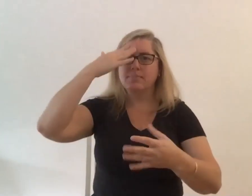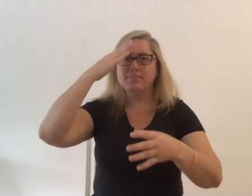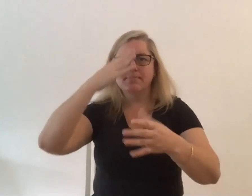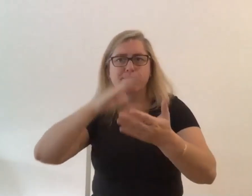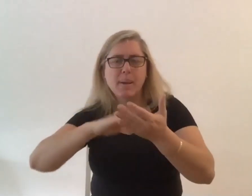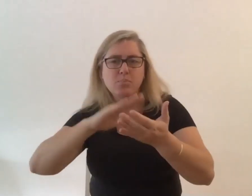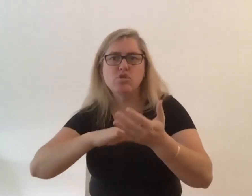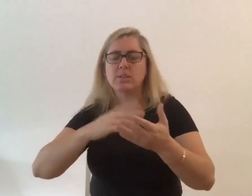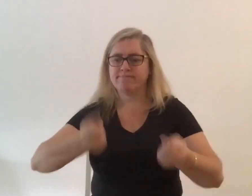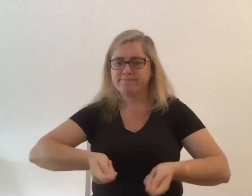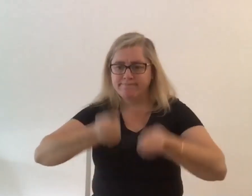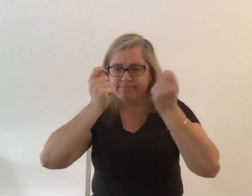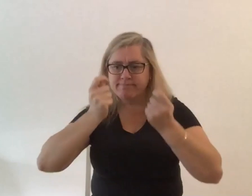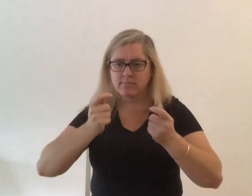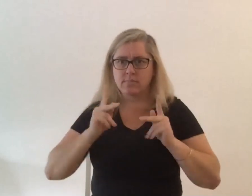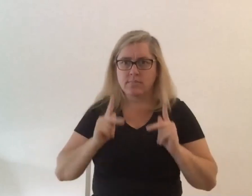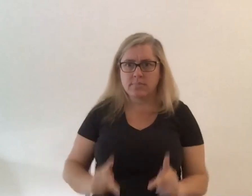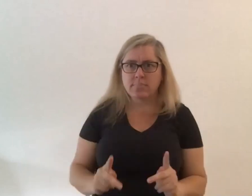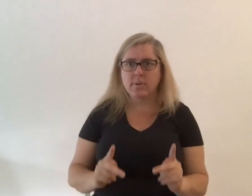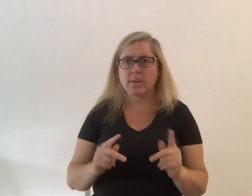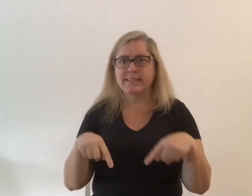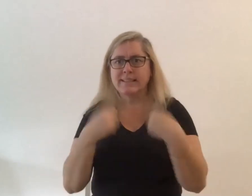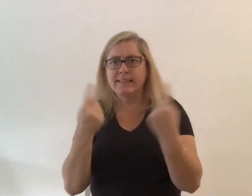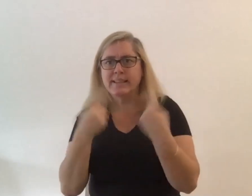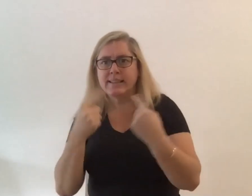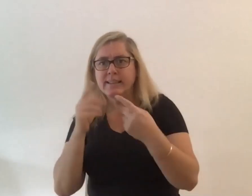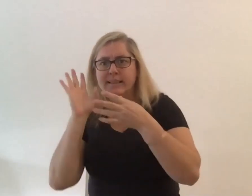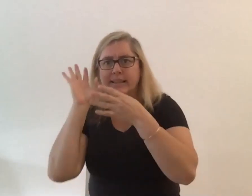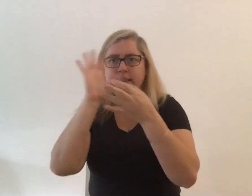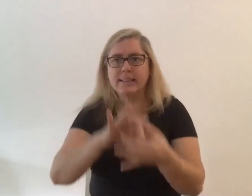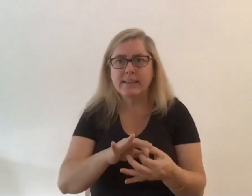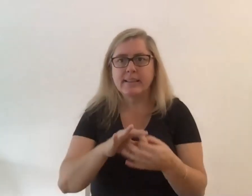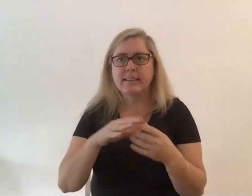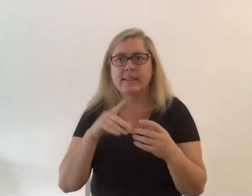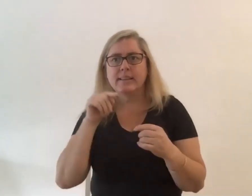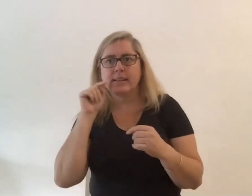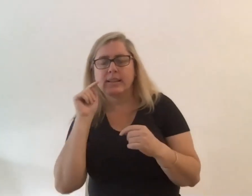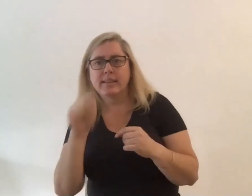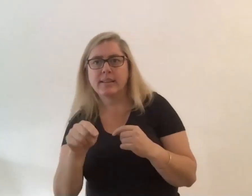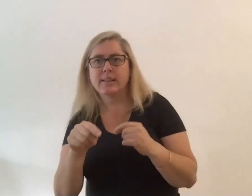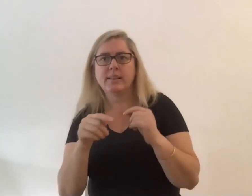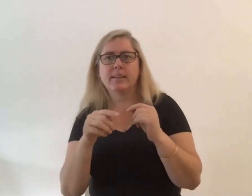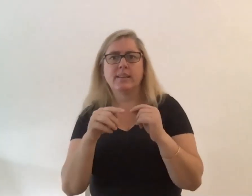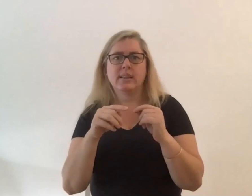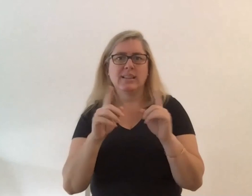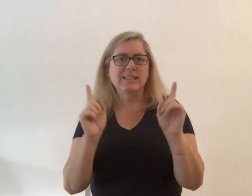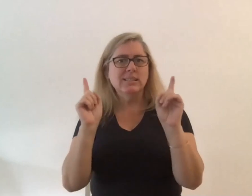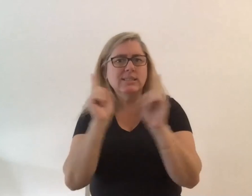so it's kind of like 24 hours in a public psych ward is the same regime all around the world